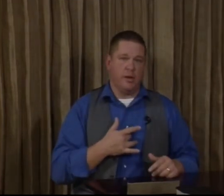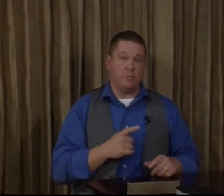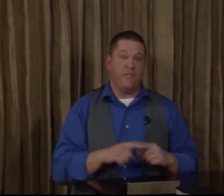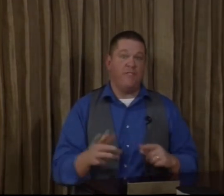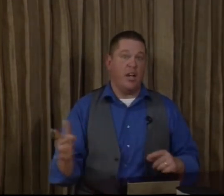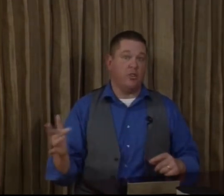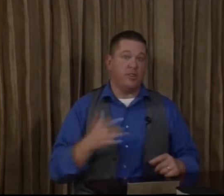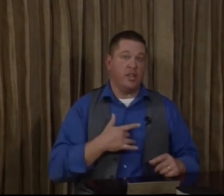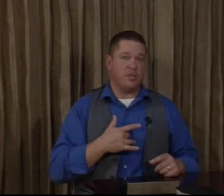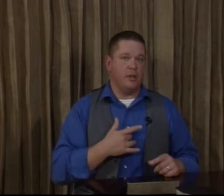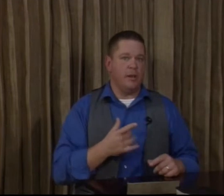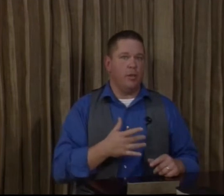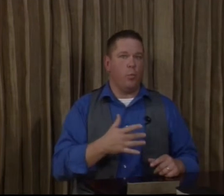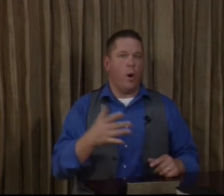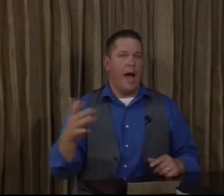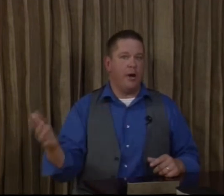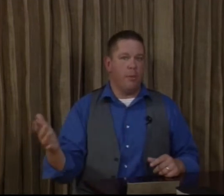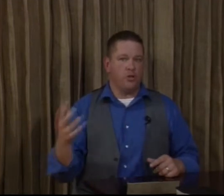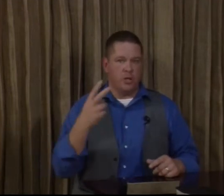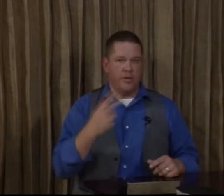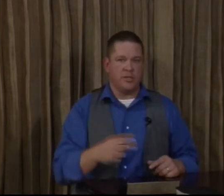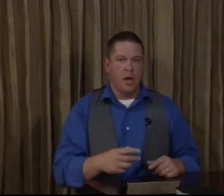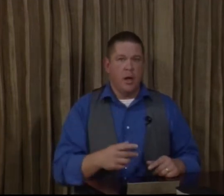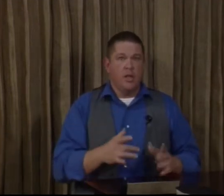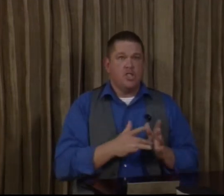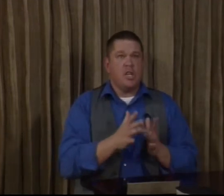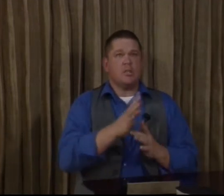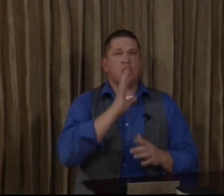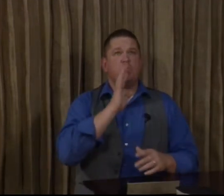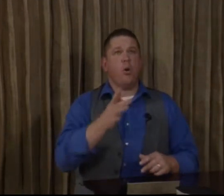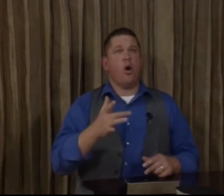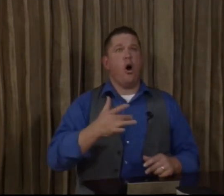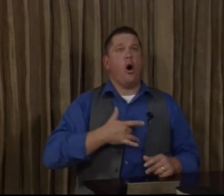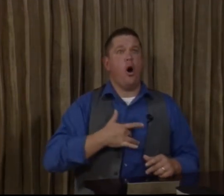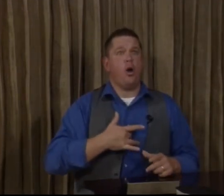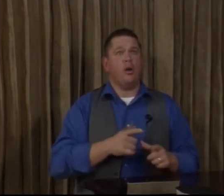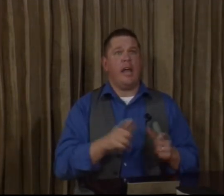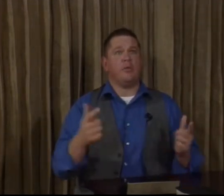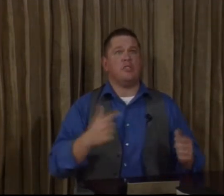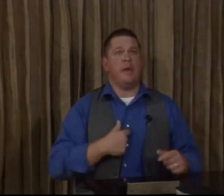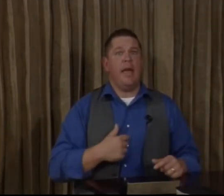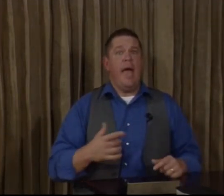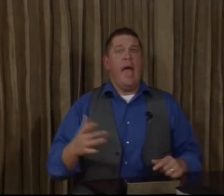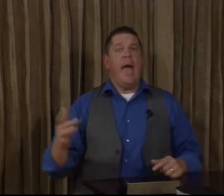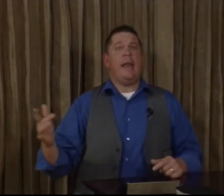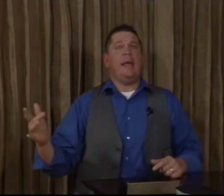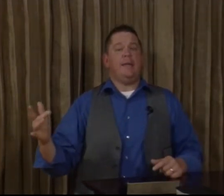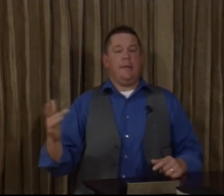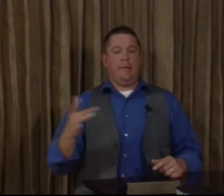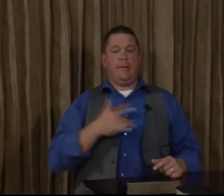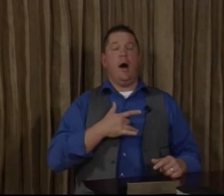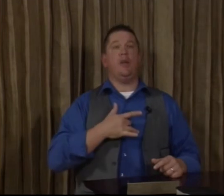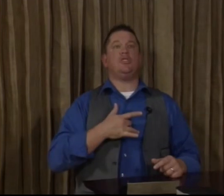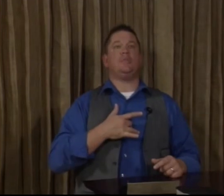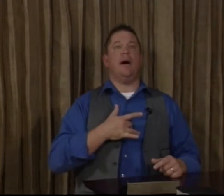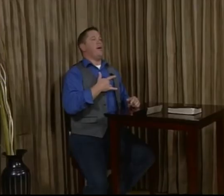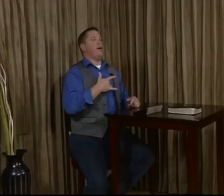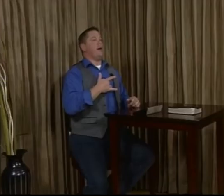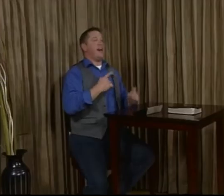touch. But felt or touch is a little bit wider motion. Look at this. Jesus spoke heart language to me, and it touched my heart. Now